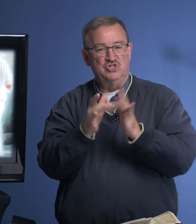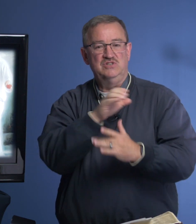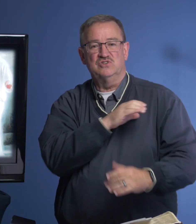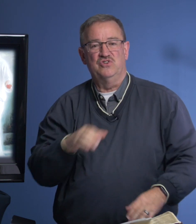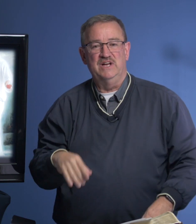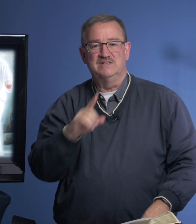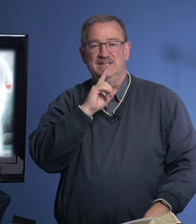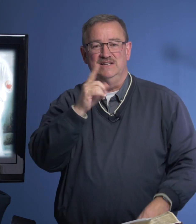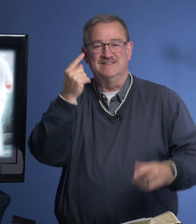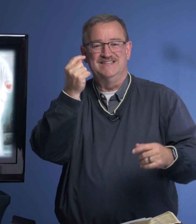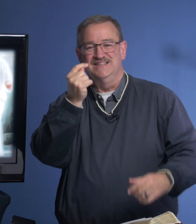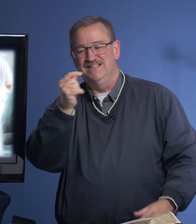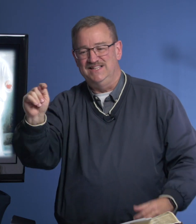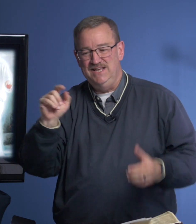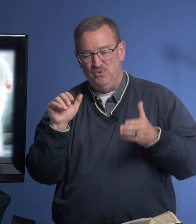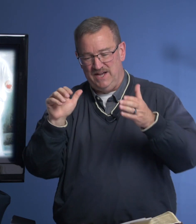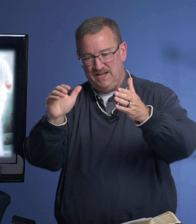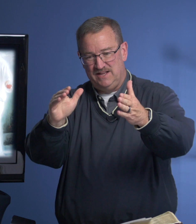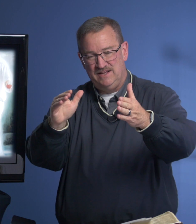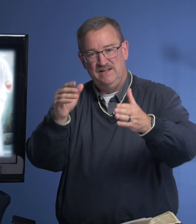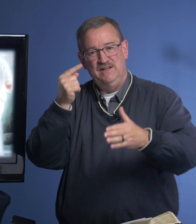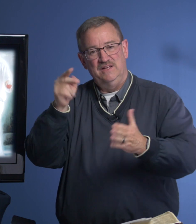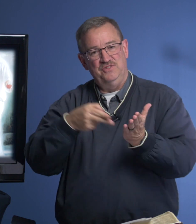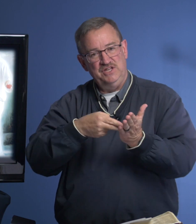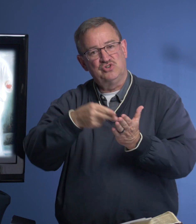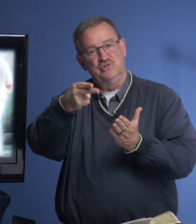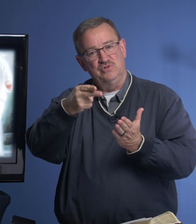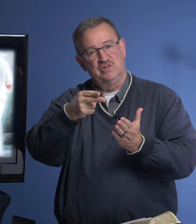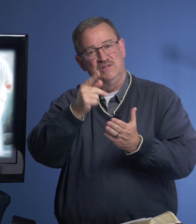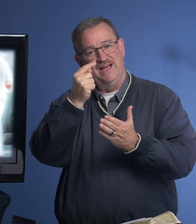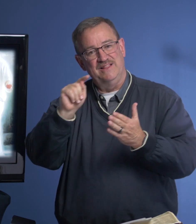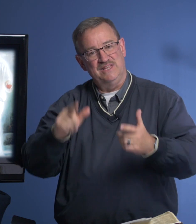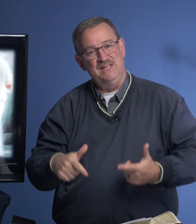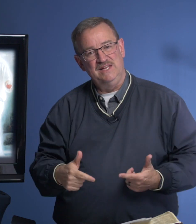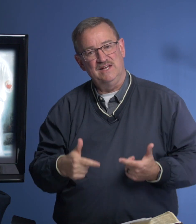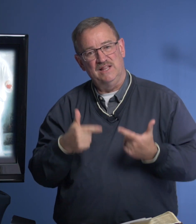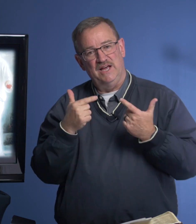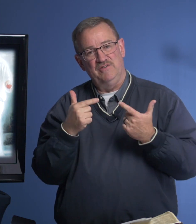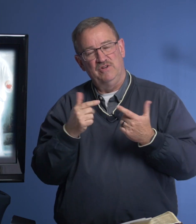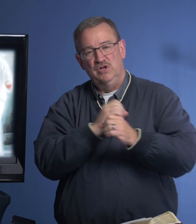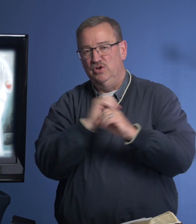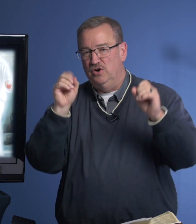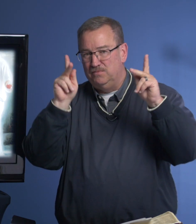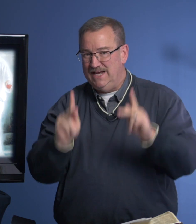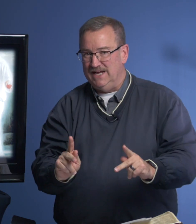Jesus Christ is the way, the truth, and the life. No man